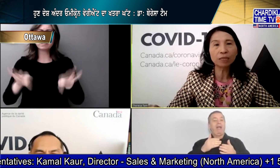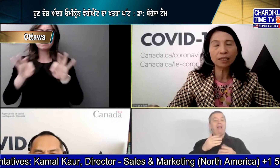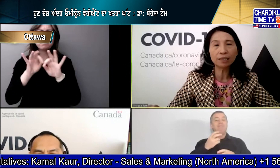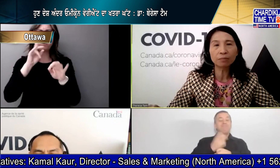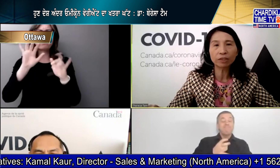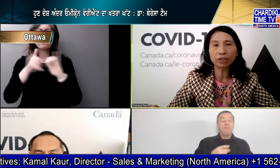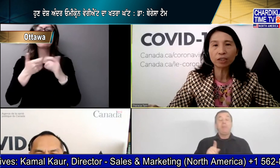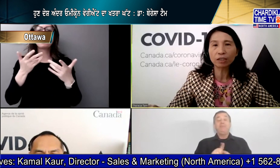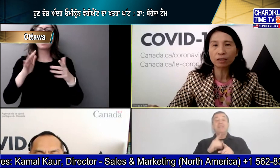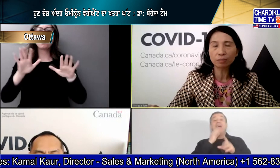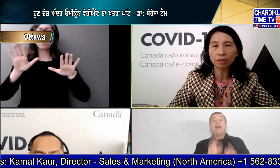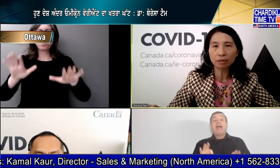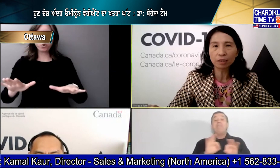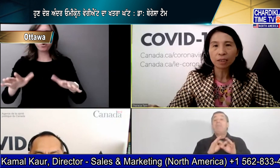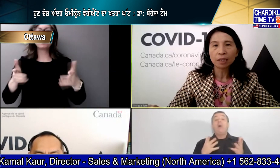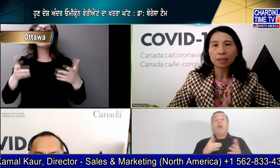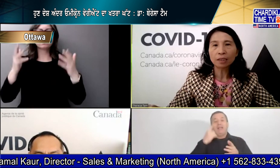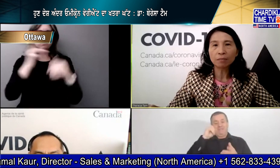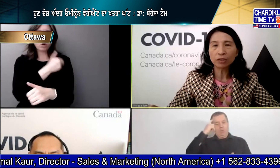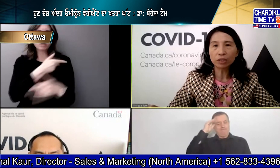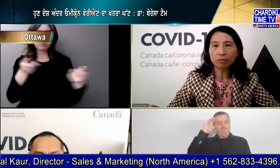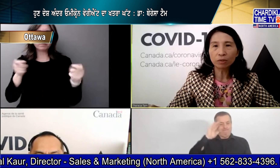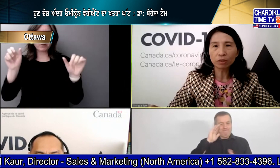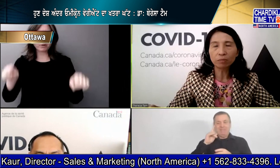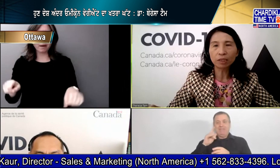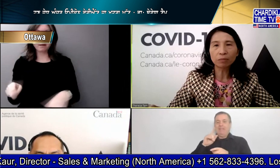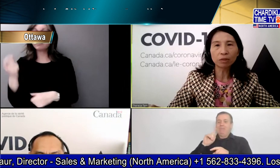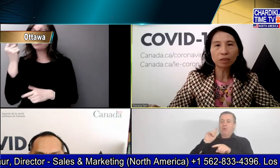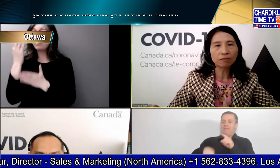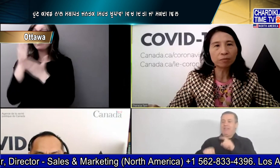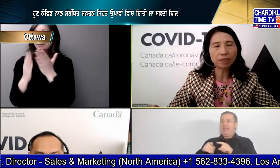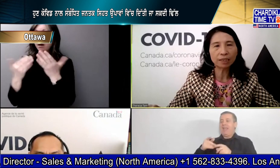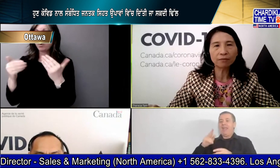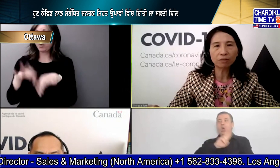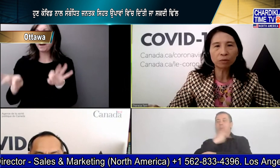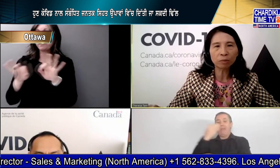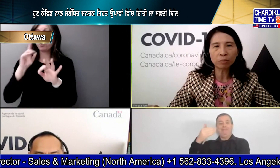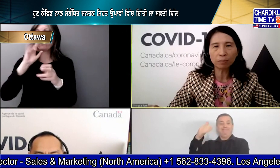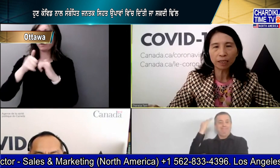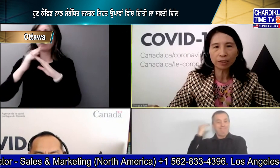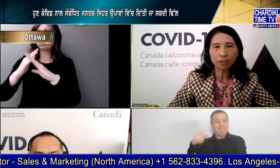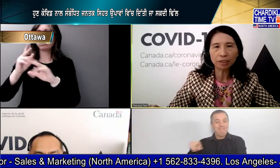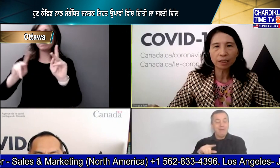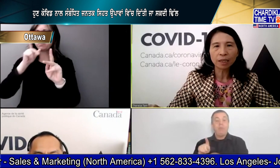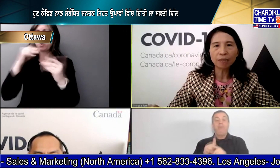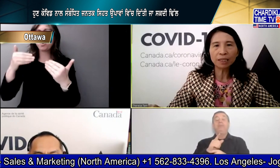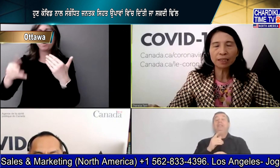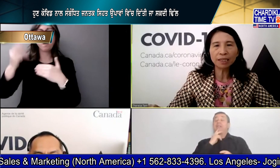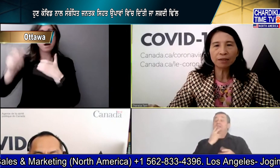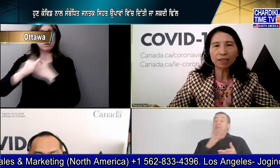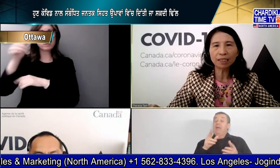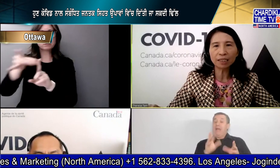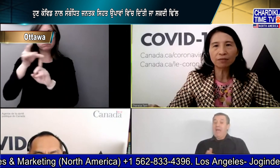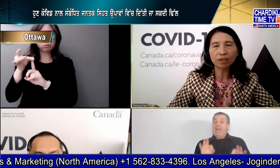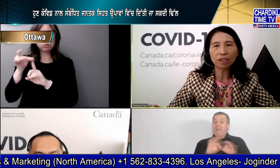the accumulated pressure on hospitals some measures will also be important for protecting vulnerable populations and